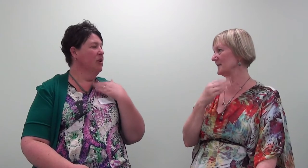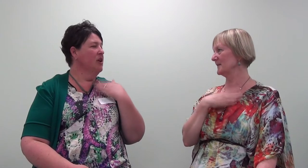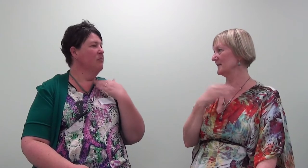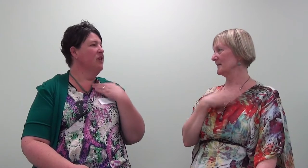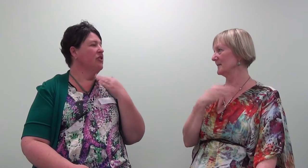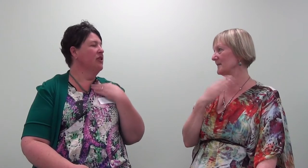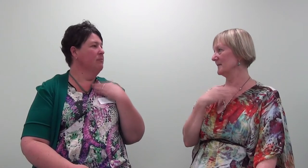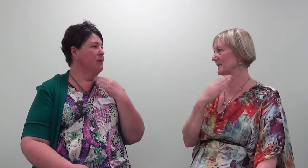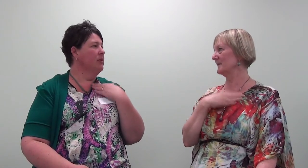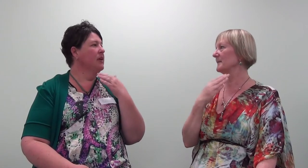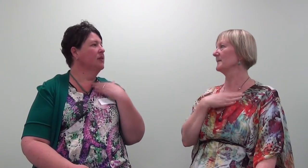when I imagine that memory.